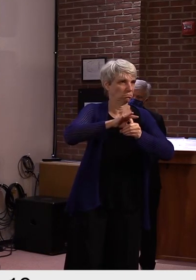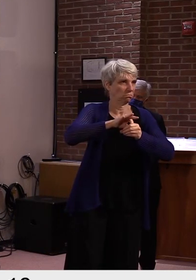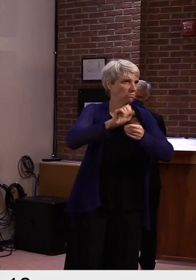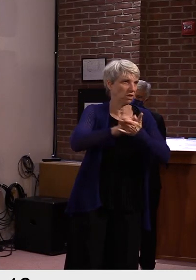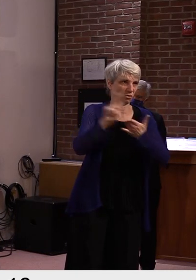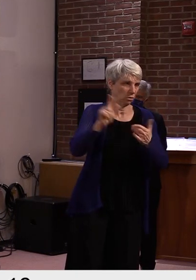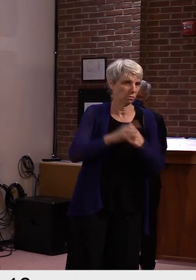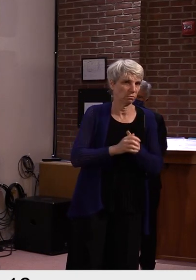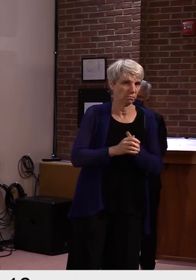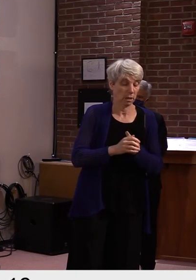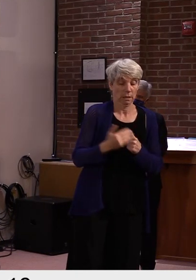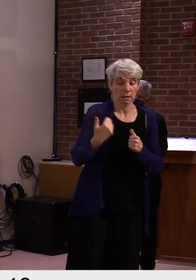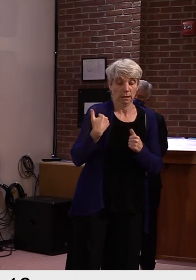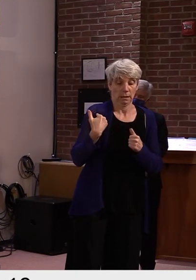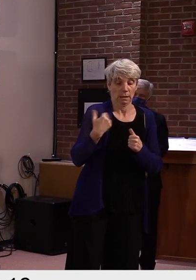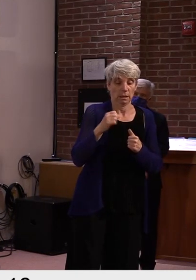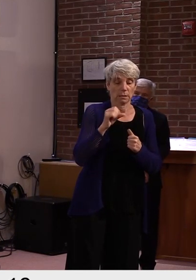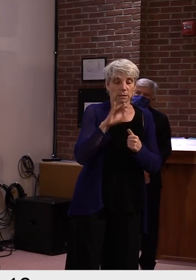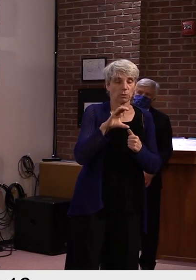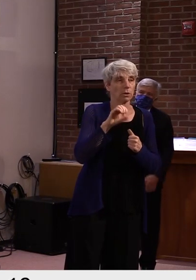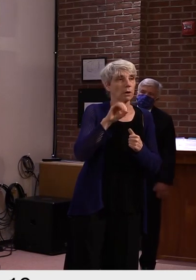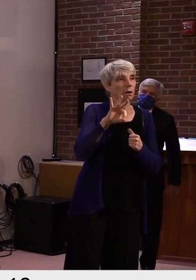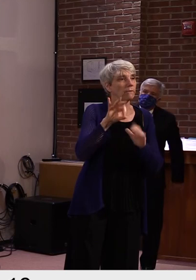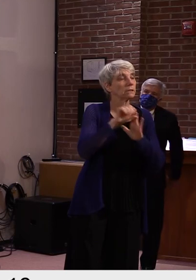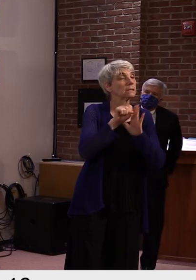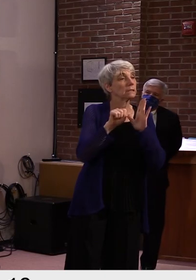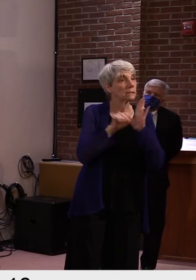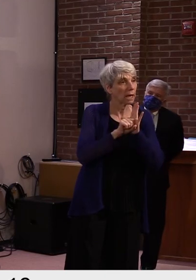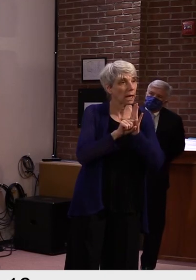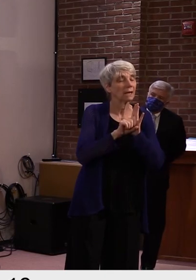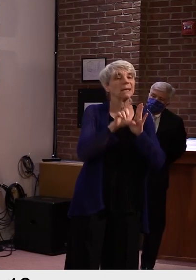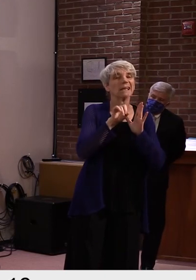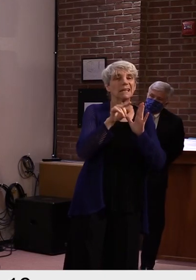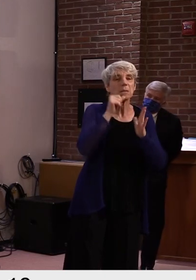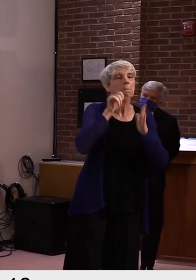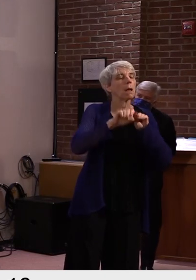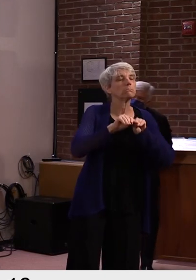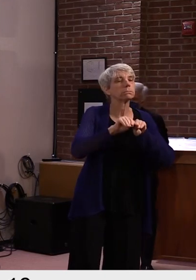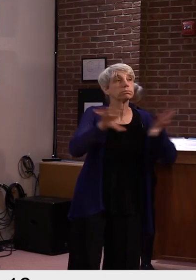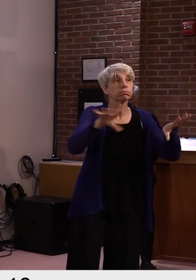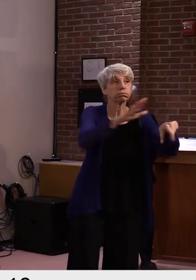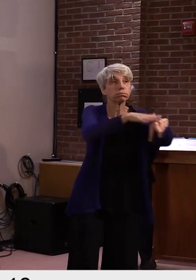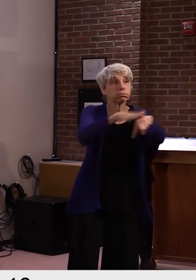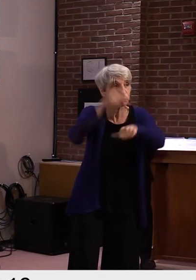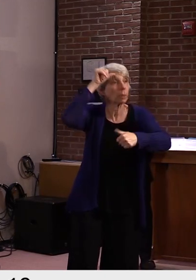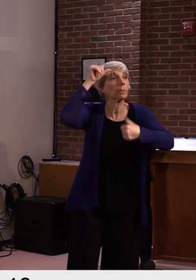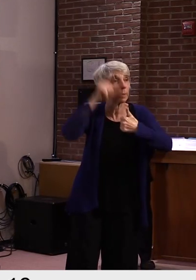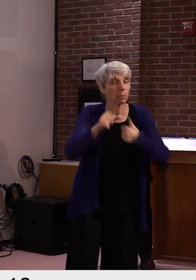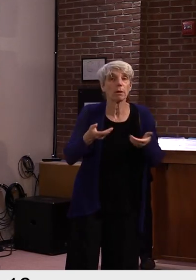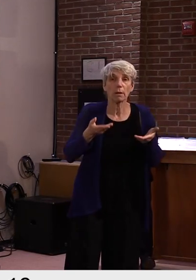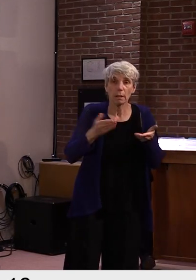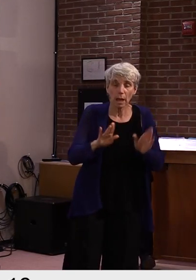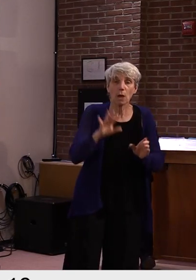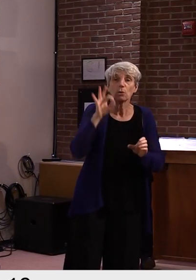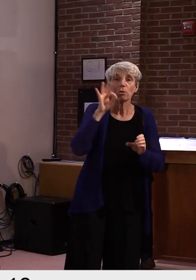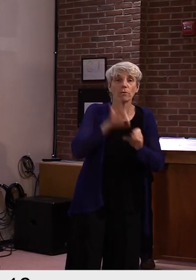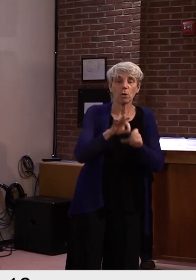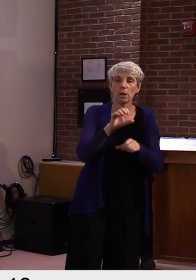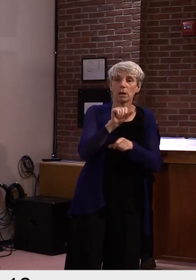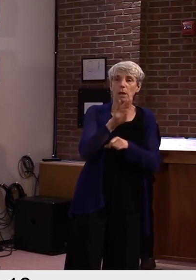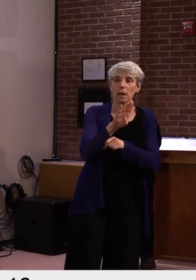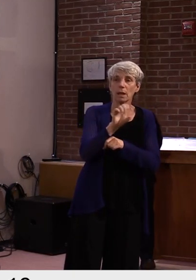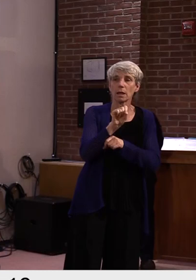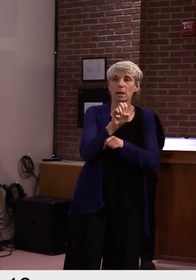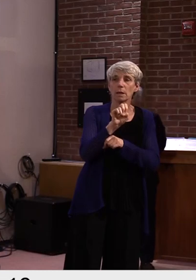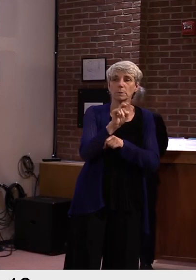State had sent out a notice just telling people you could vote by, by absentee ballot